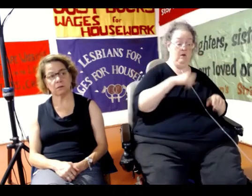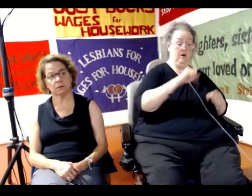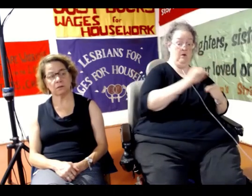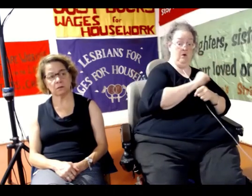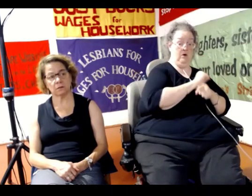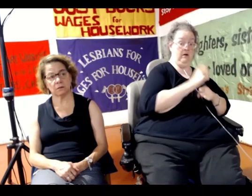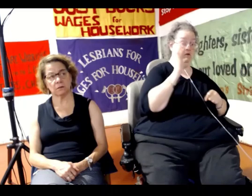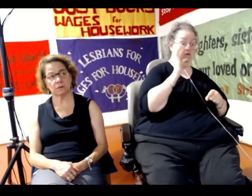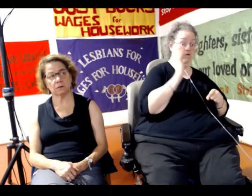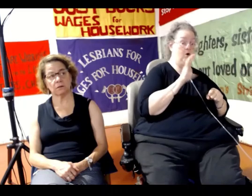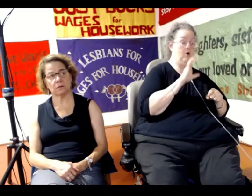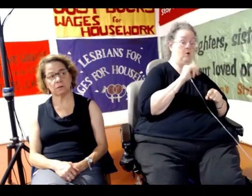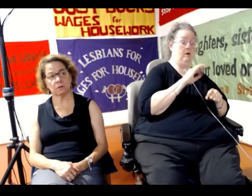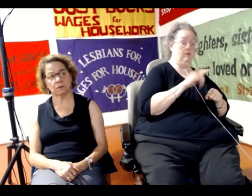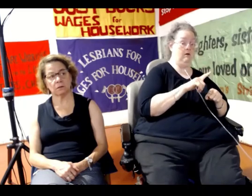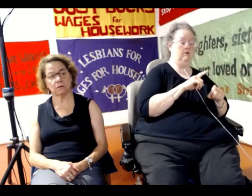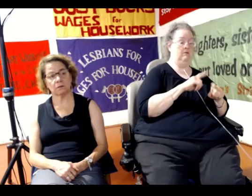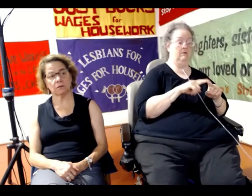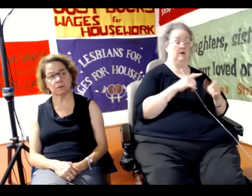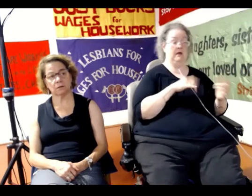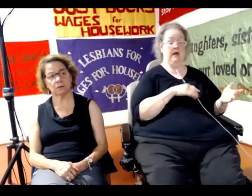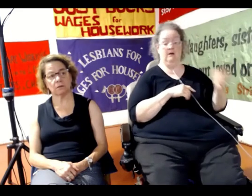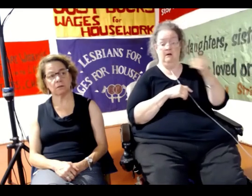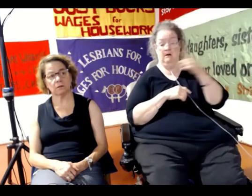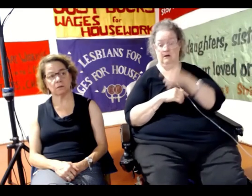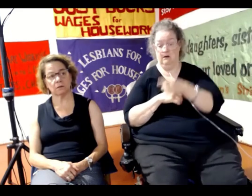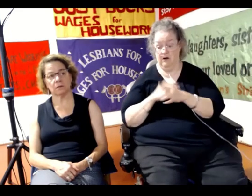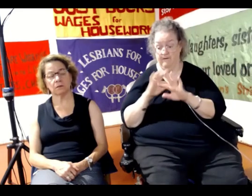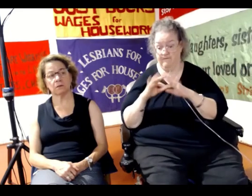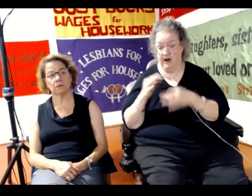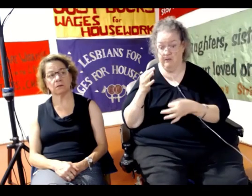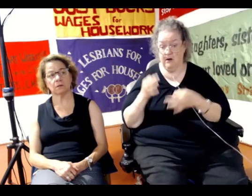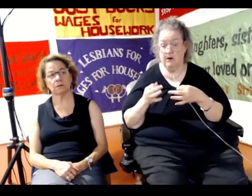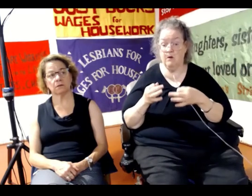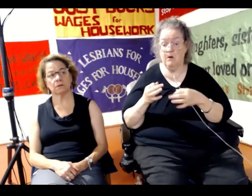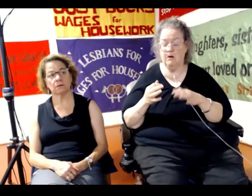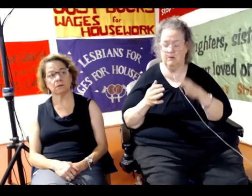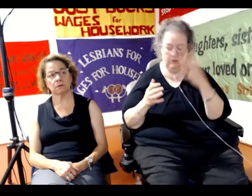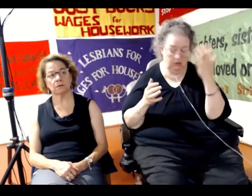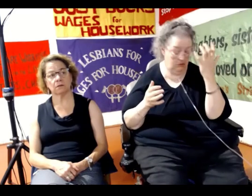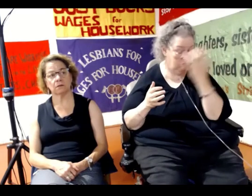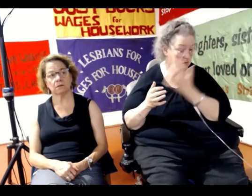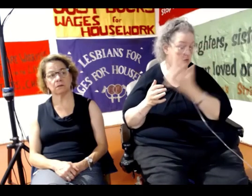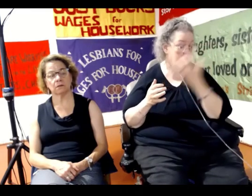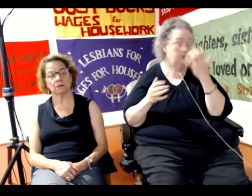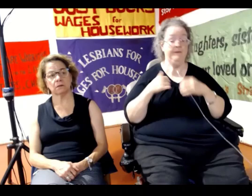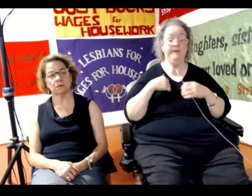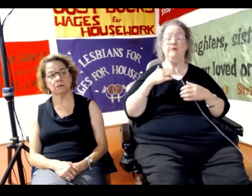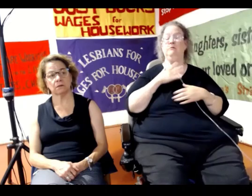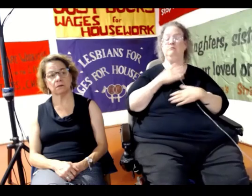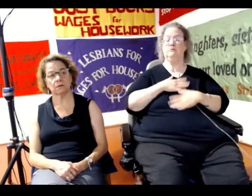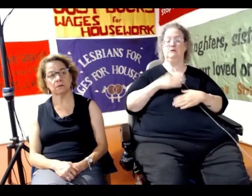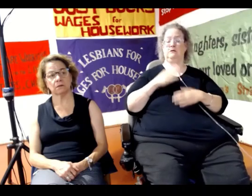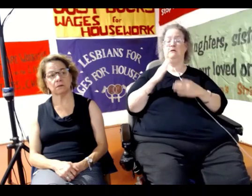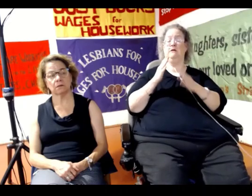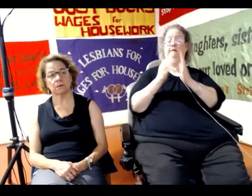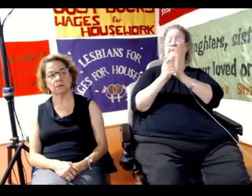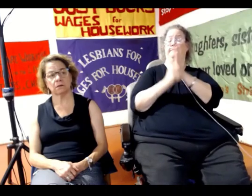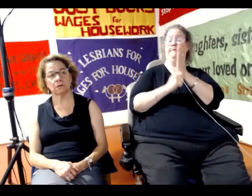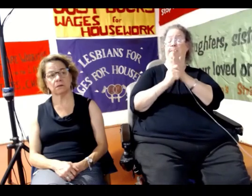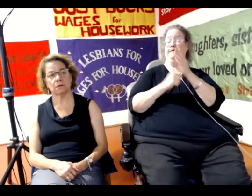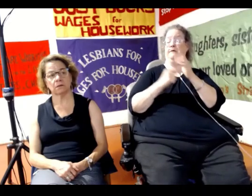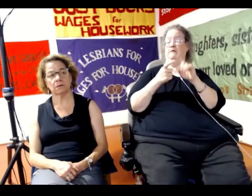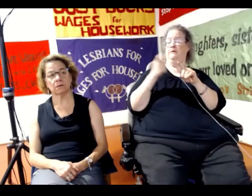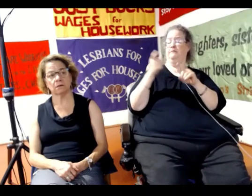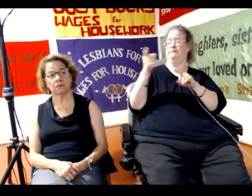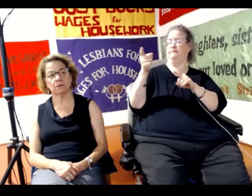But it's been really hard to penetrate this. I really appreciated the booklet from the court, the family,